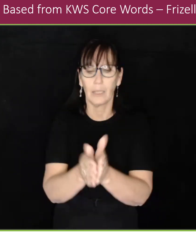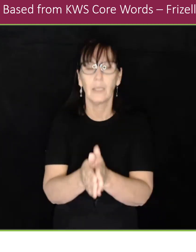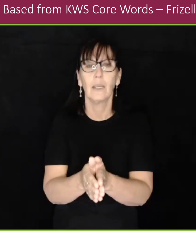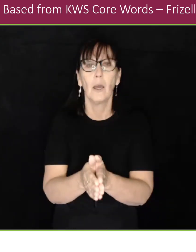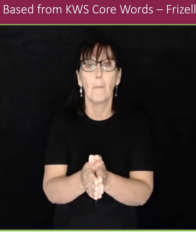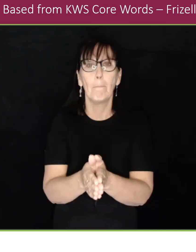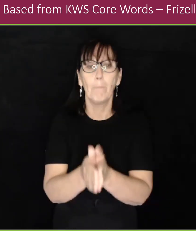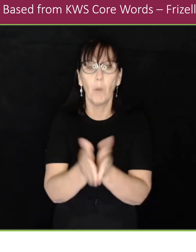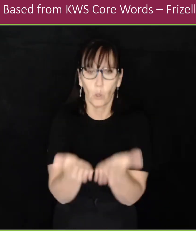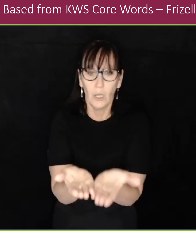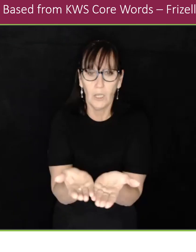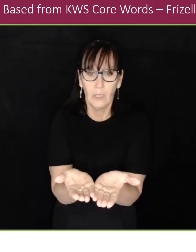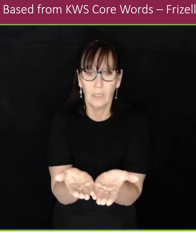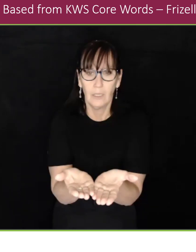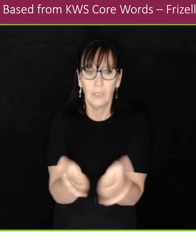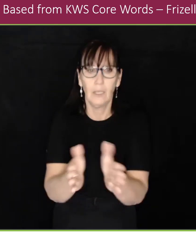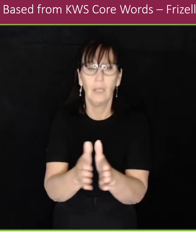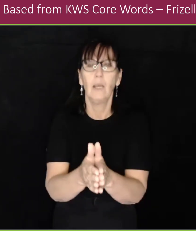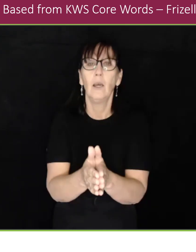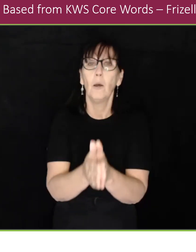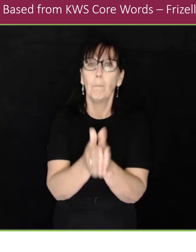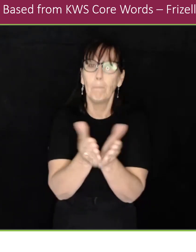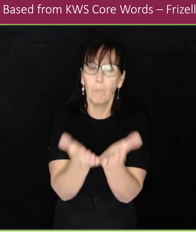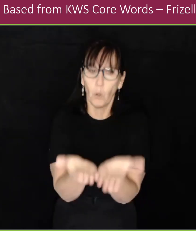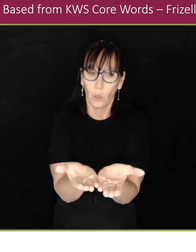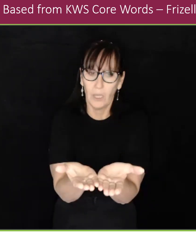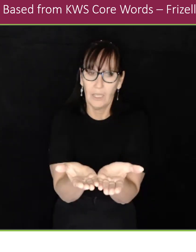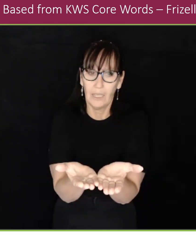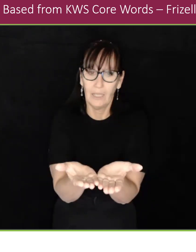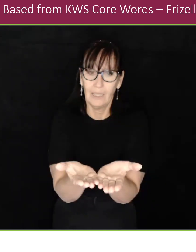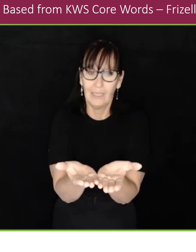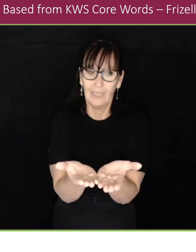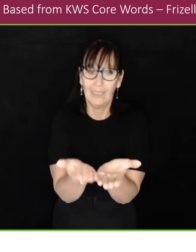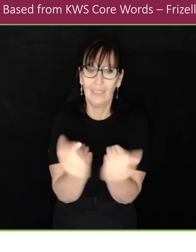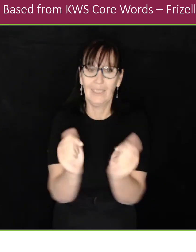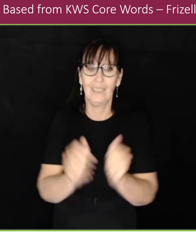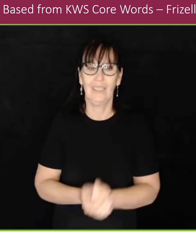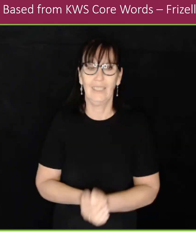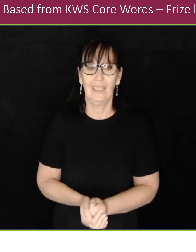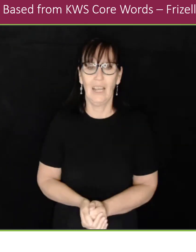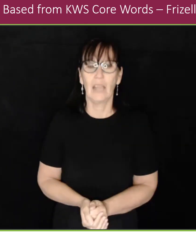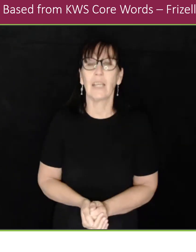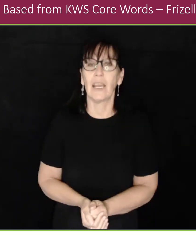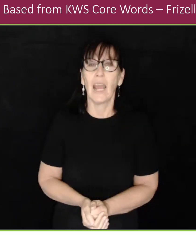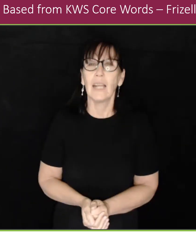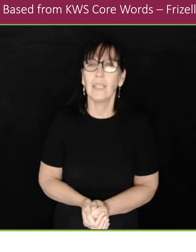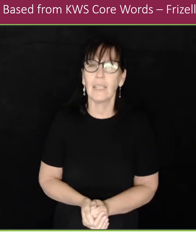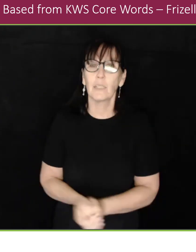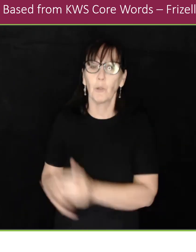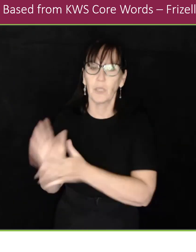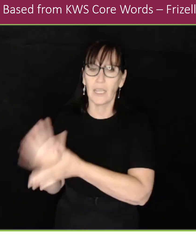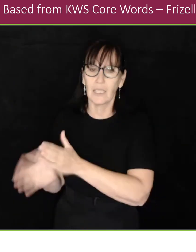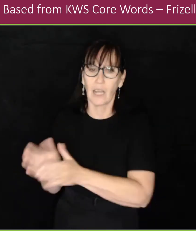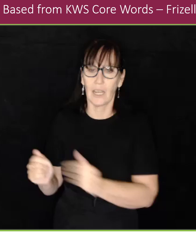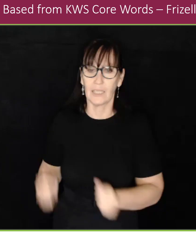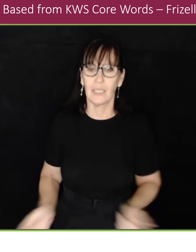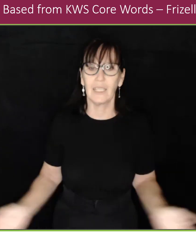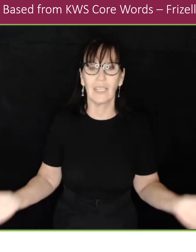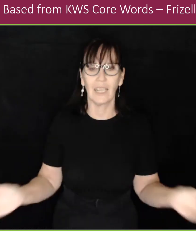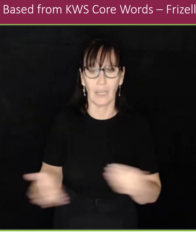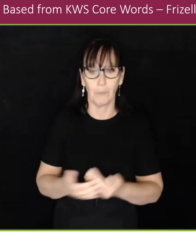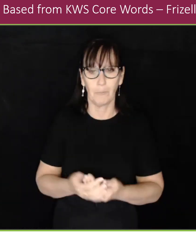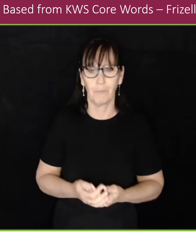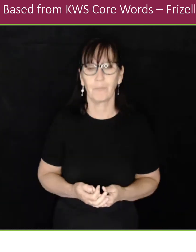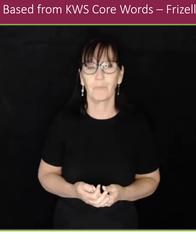Okay. Book. Book. Okay. Let's put these signs